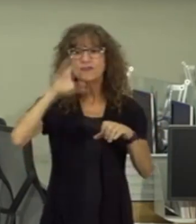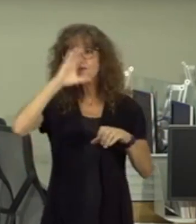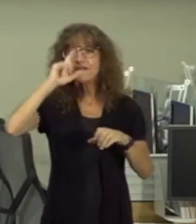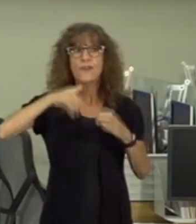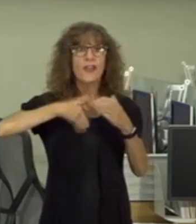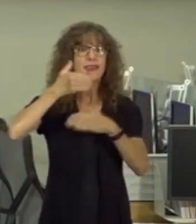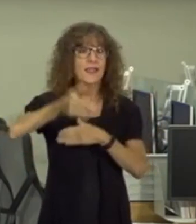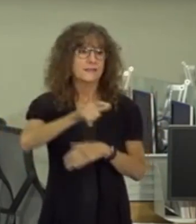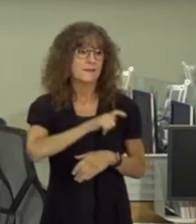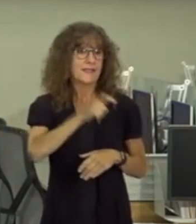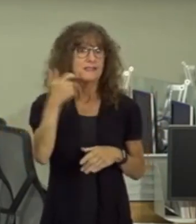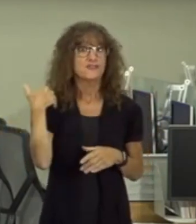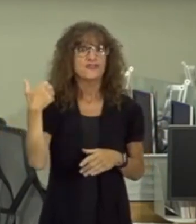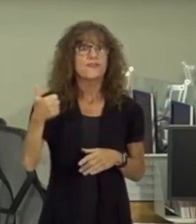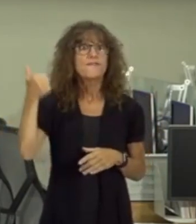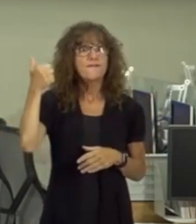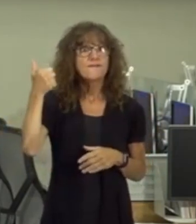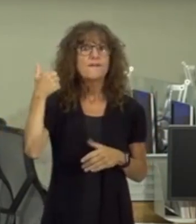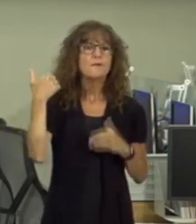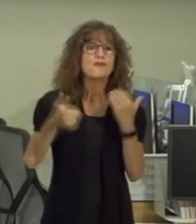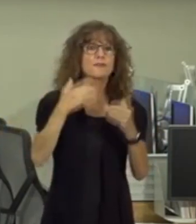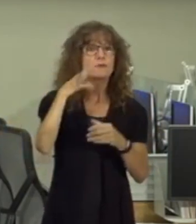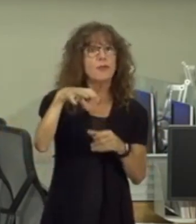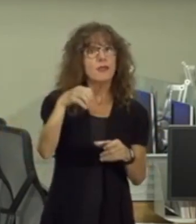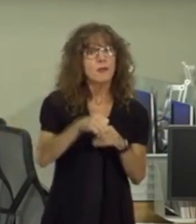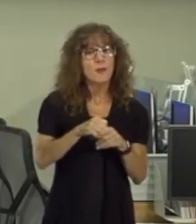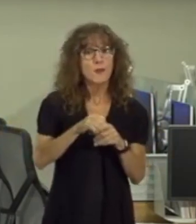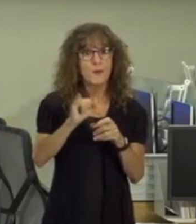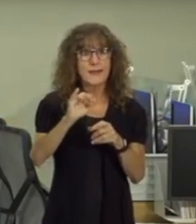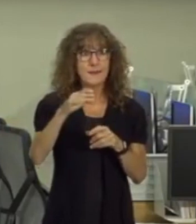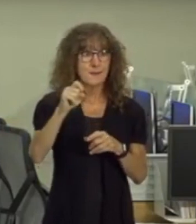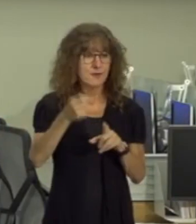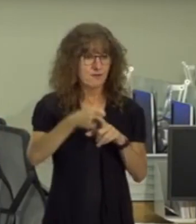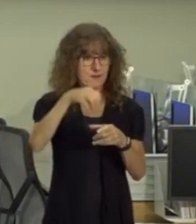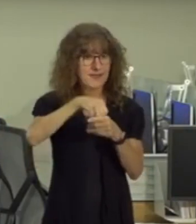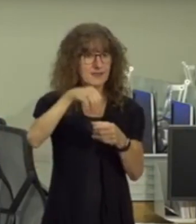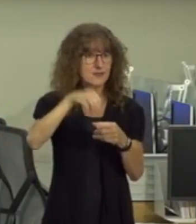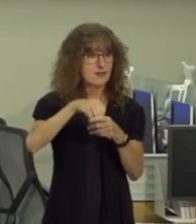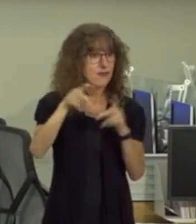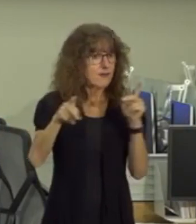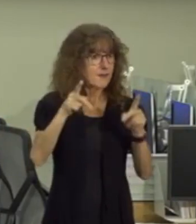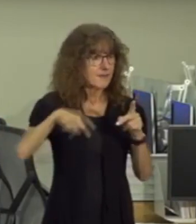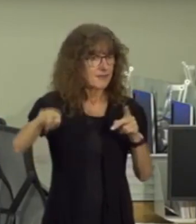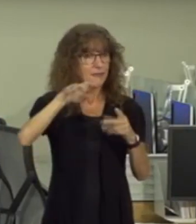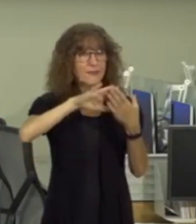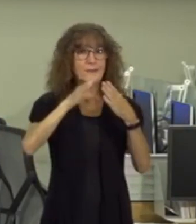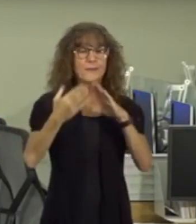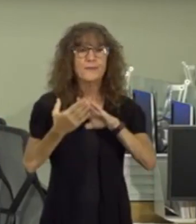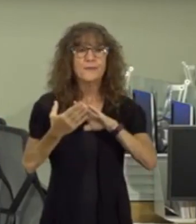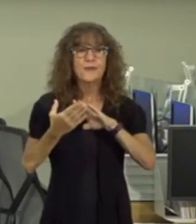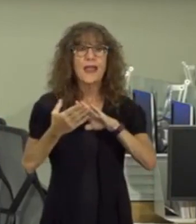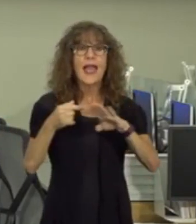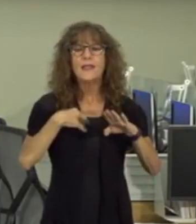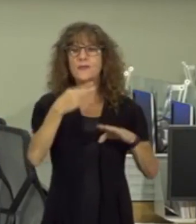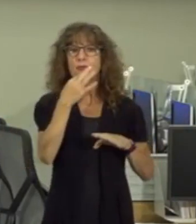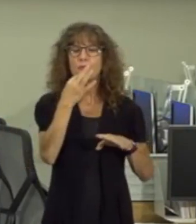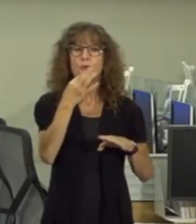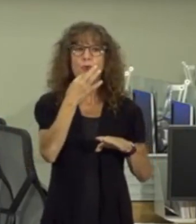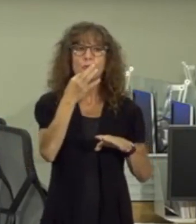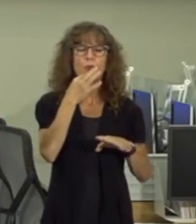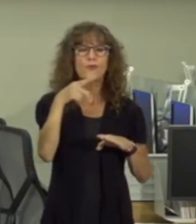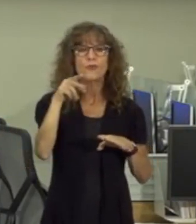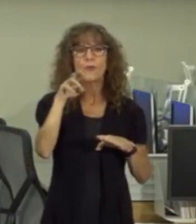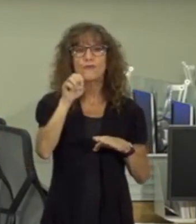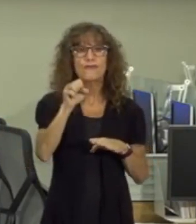next chief of police this process will include input from internal stakeholders in the community and i will soon issue a press